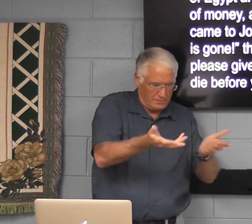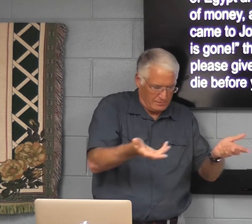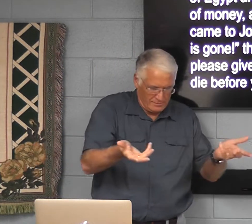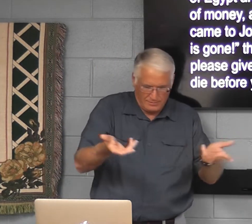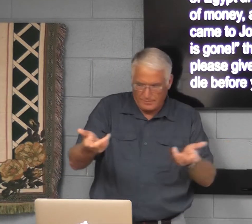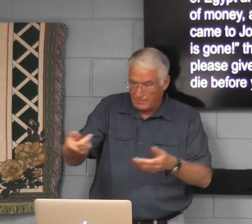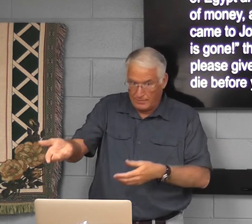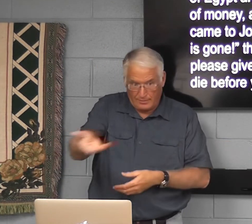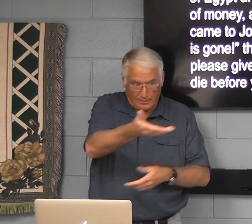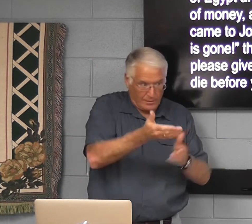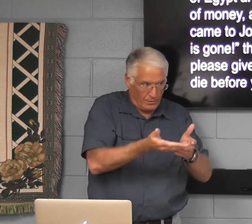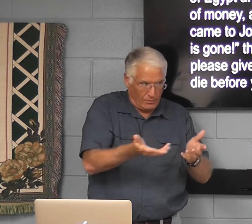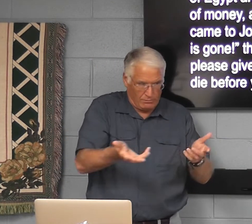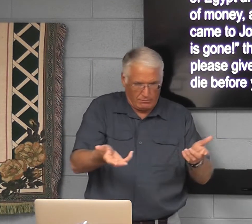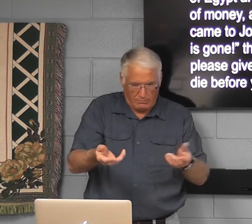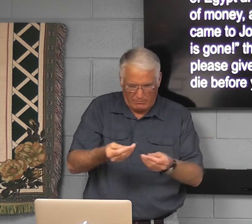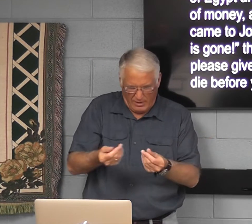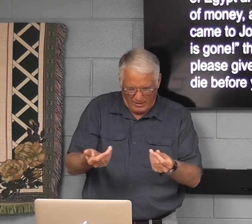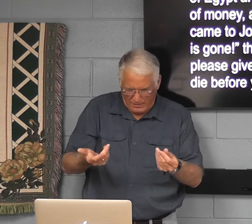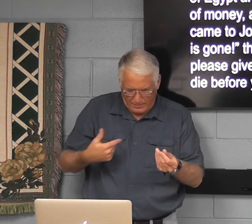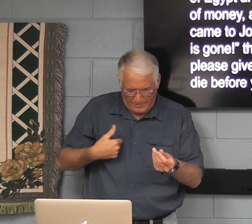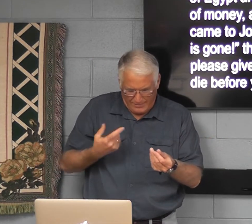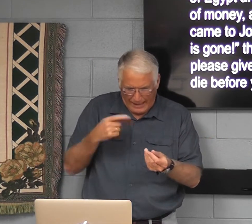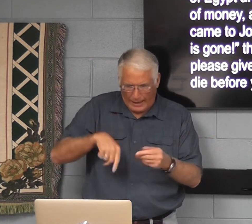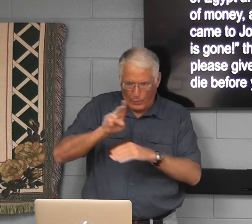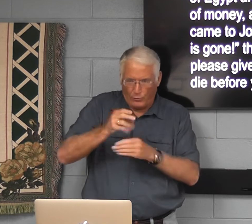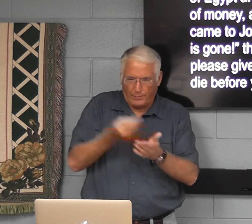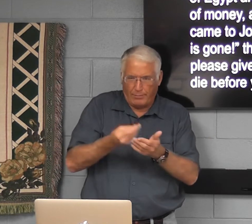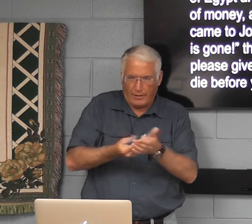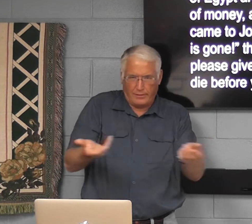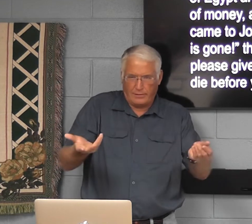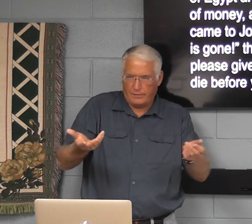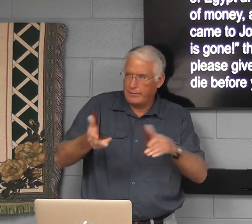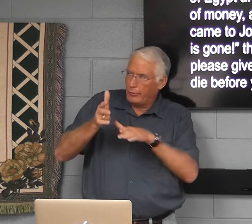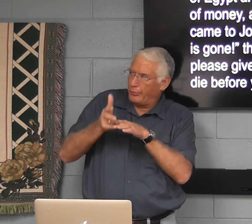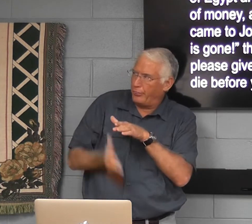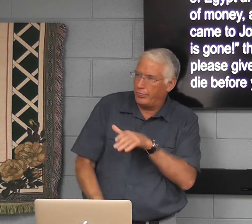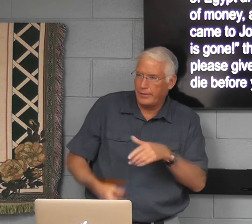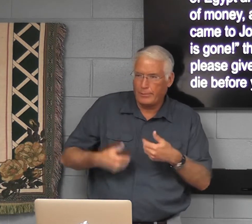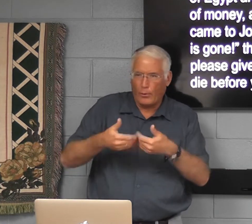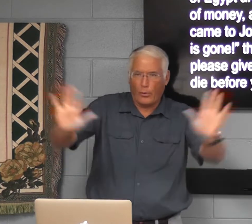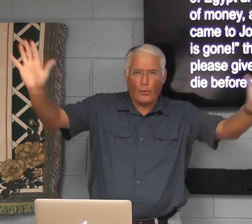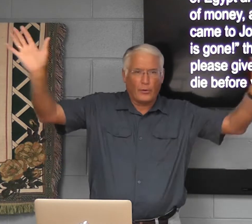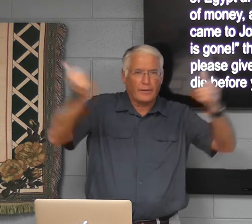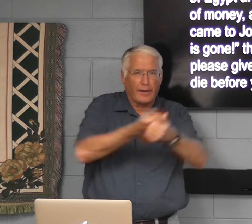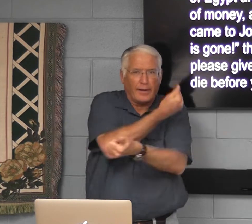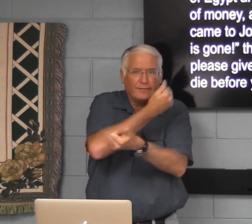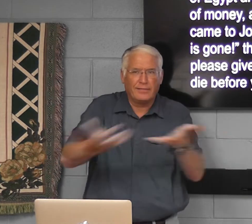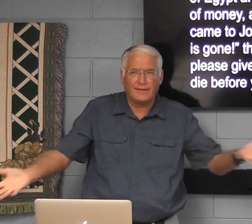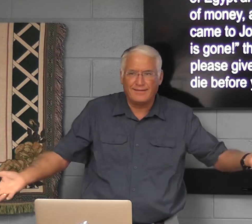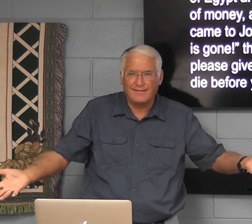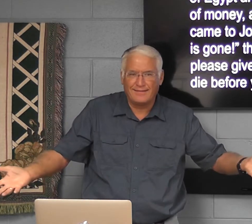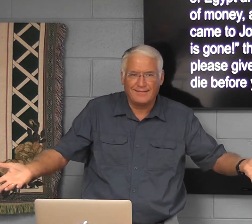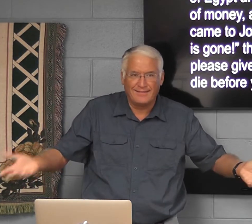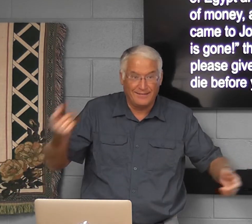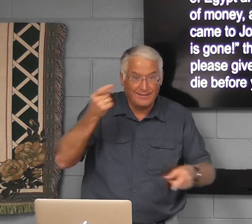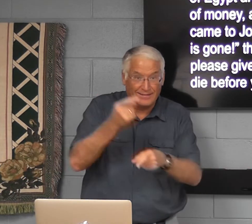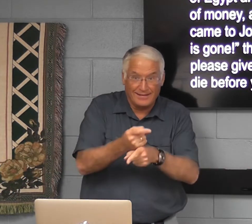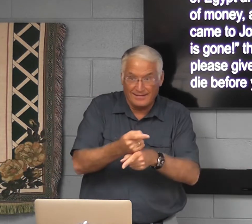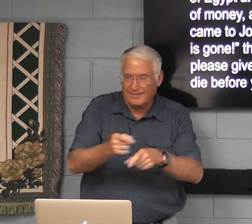Because the money was not going to do anything. He wouldn't be able to use it. Once the boat sank, it would